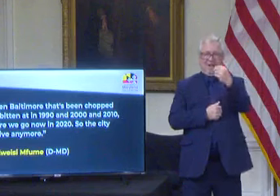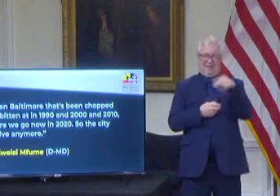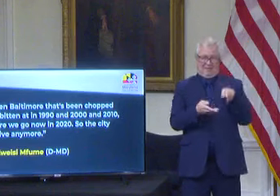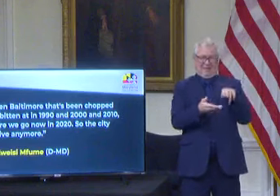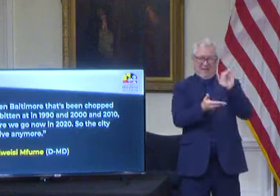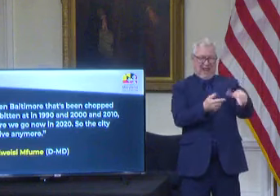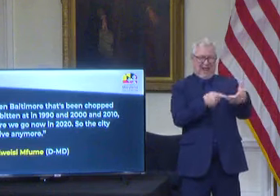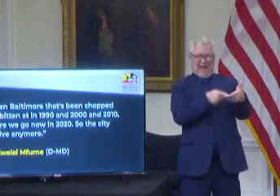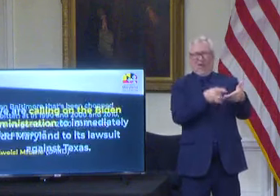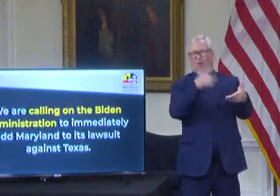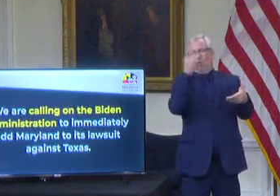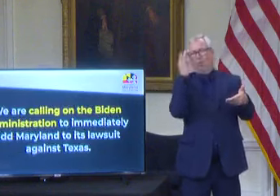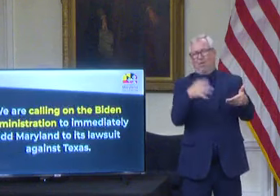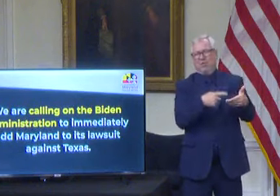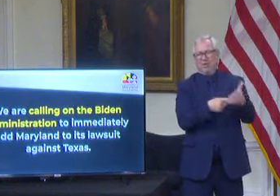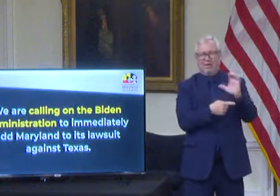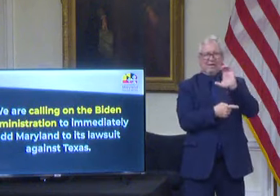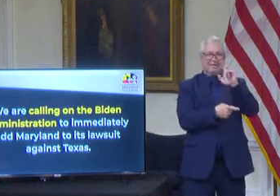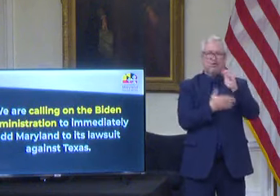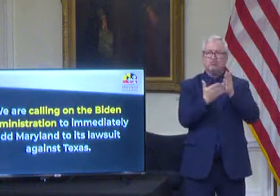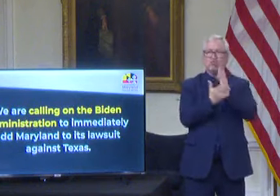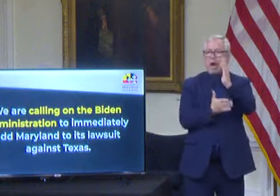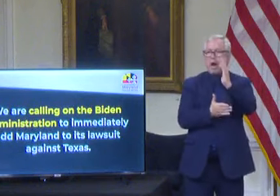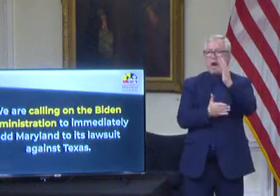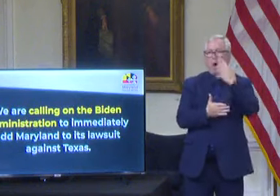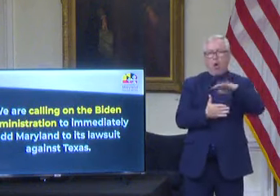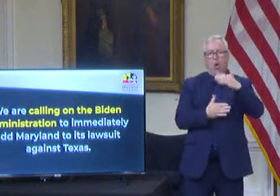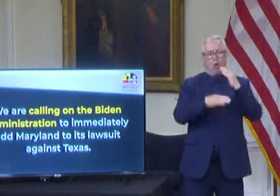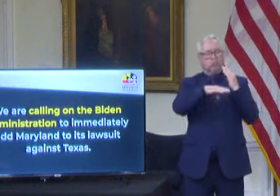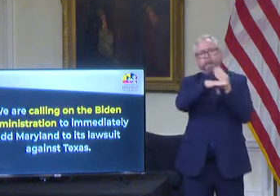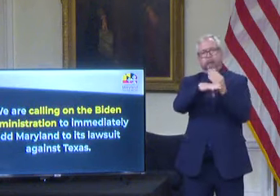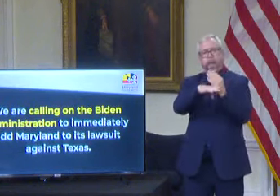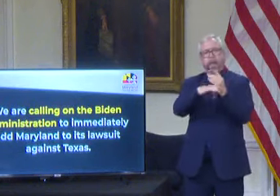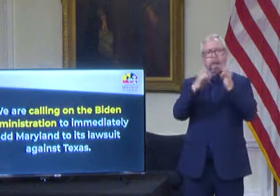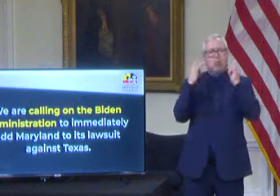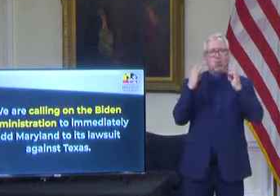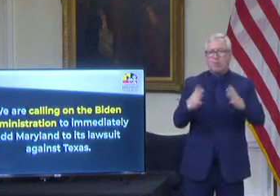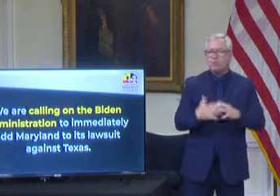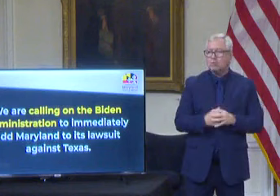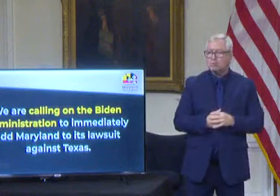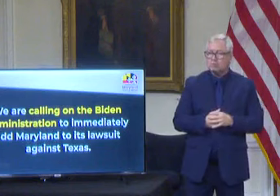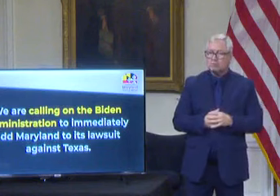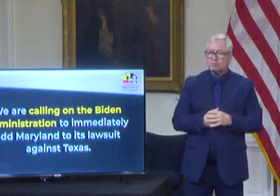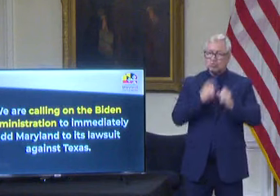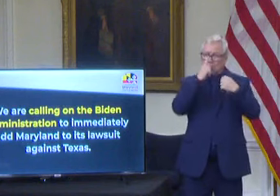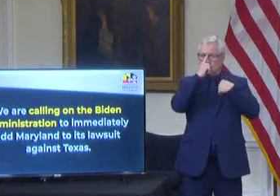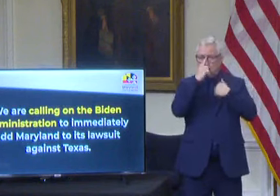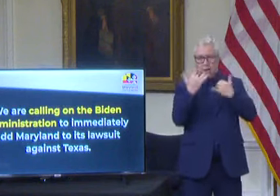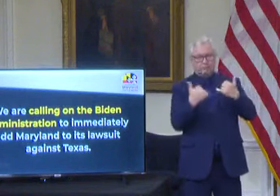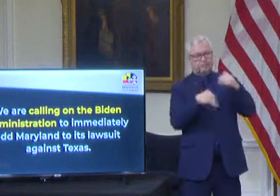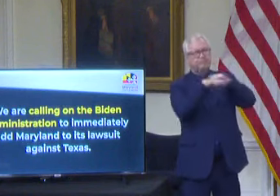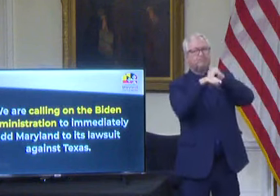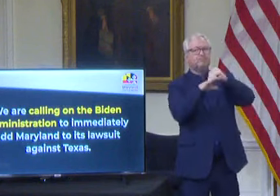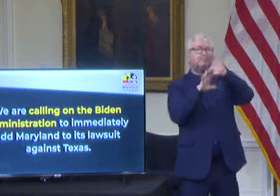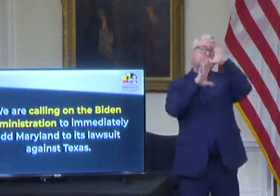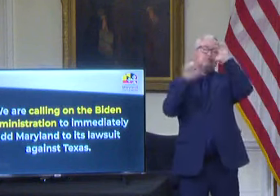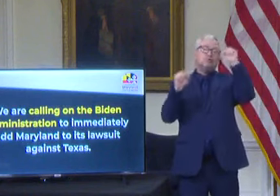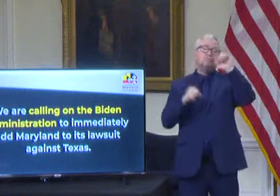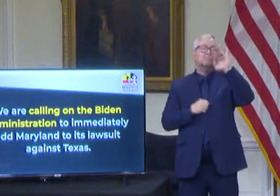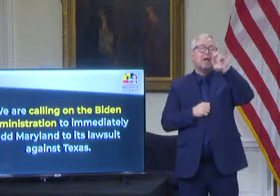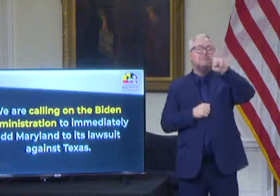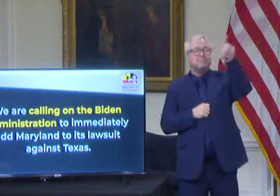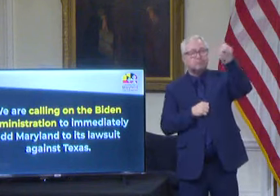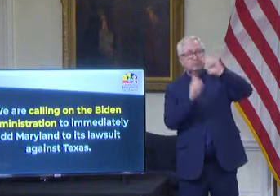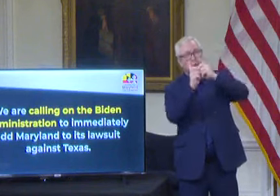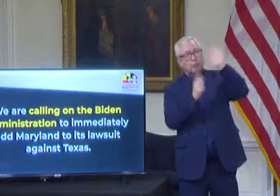And so today we're calling on the Biden administration to immediately add the state of Maryland into that lawsuit. For many